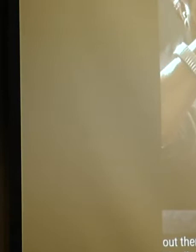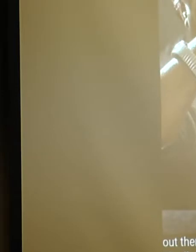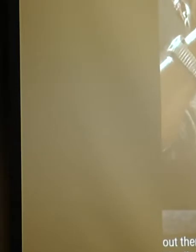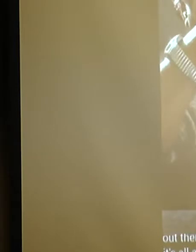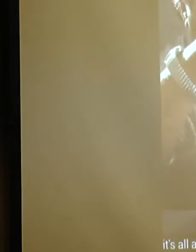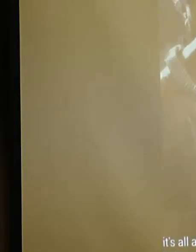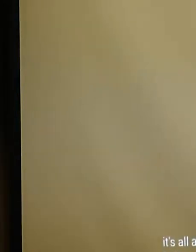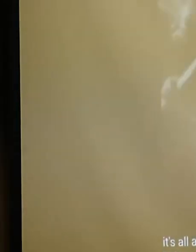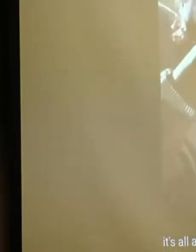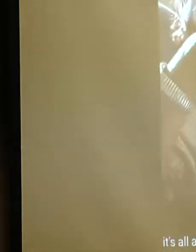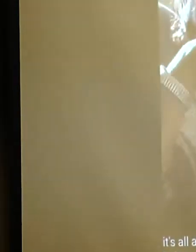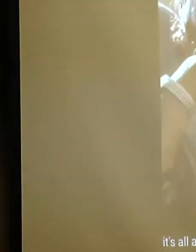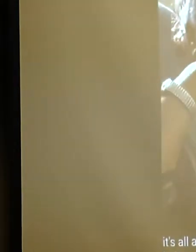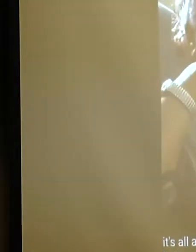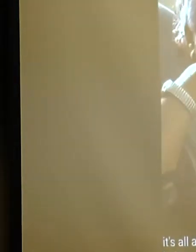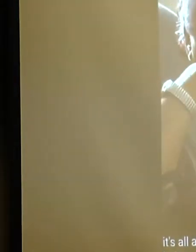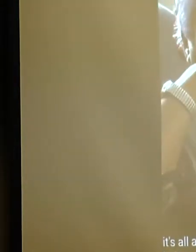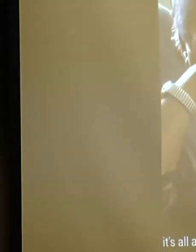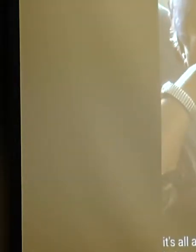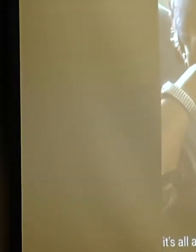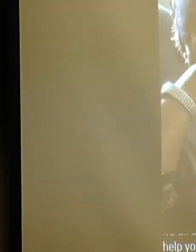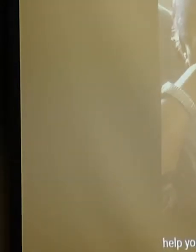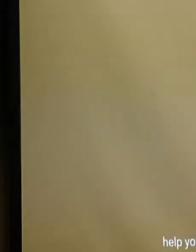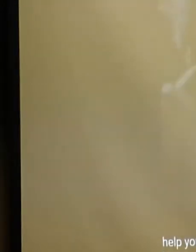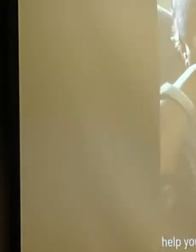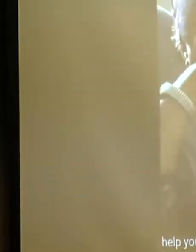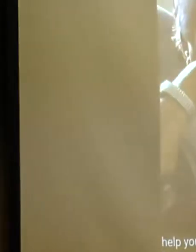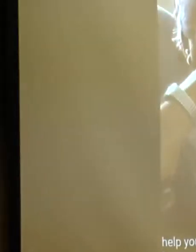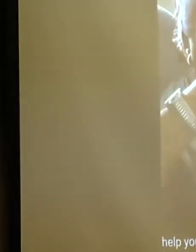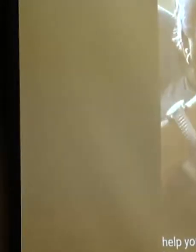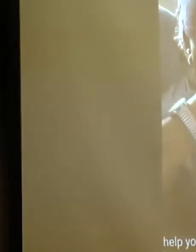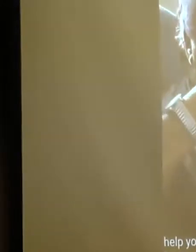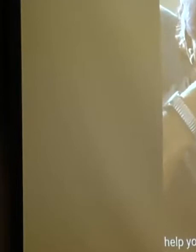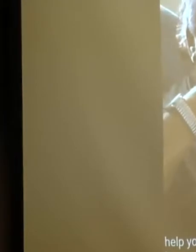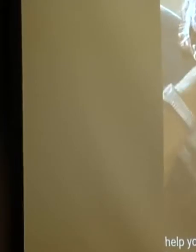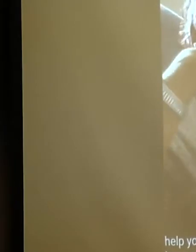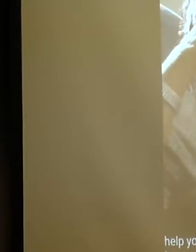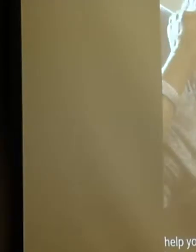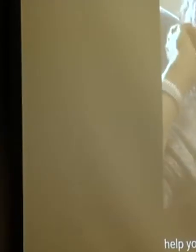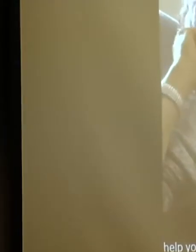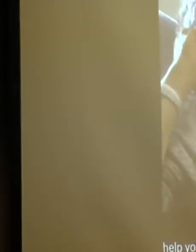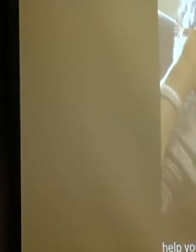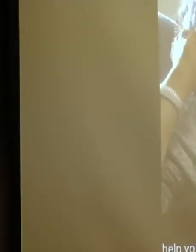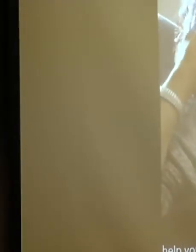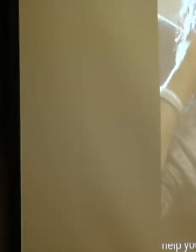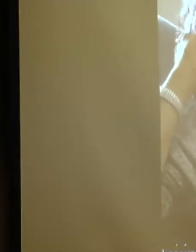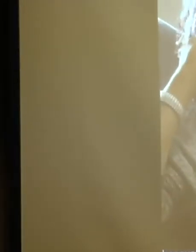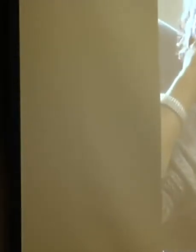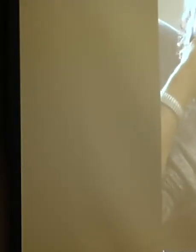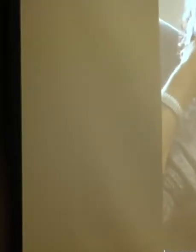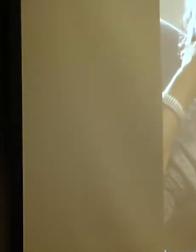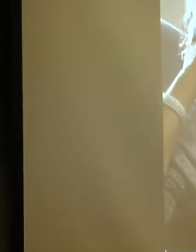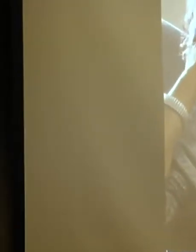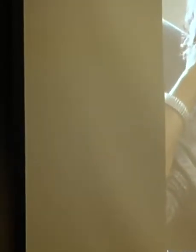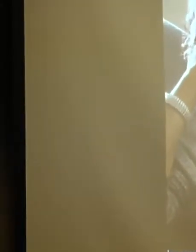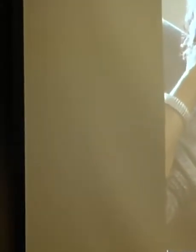And it will help you. A lot of people don't know that. Because I notice myself, I've, I've told people